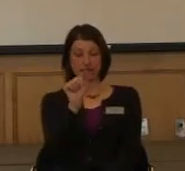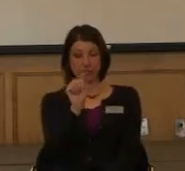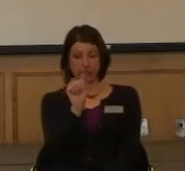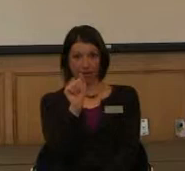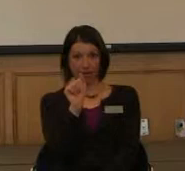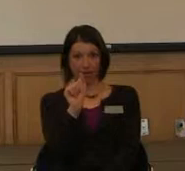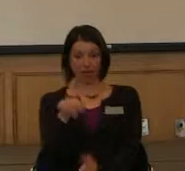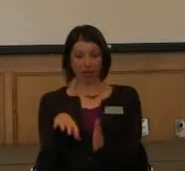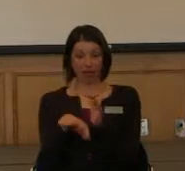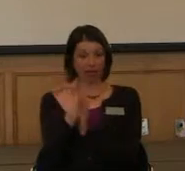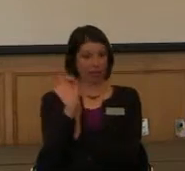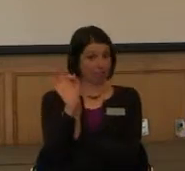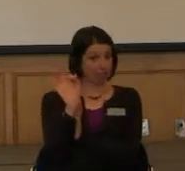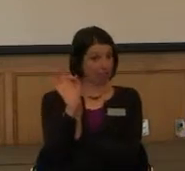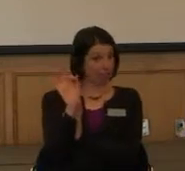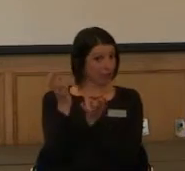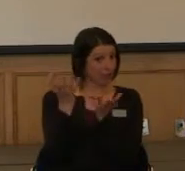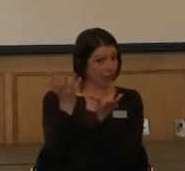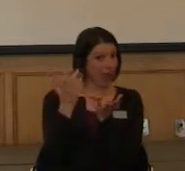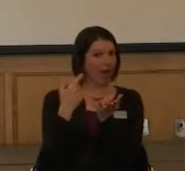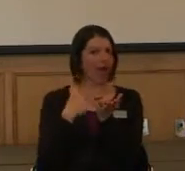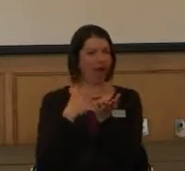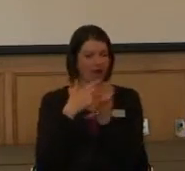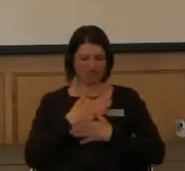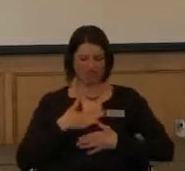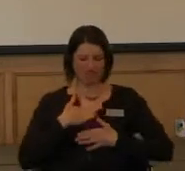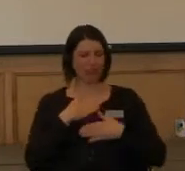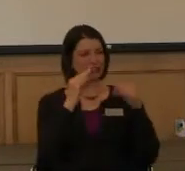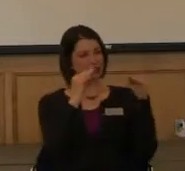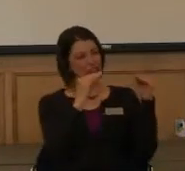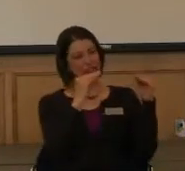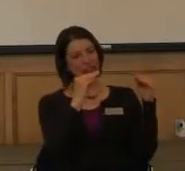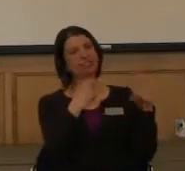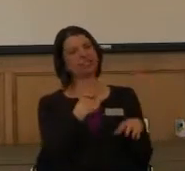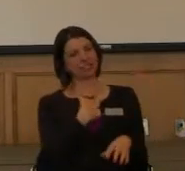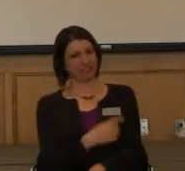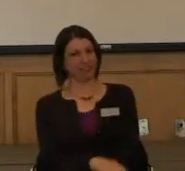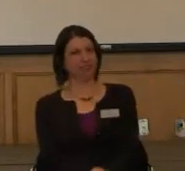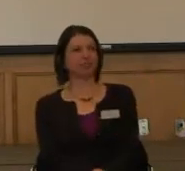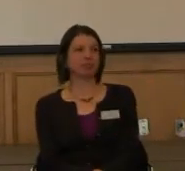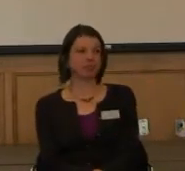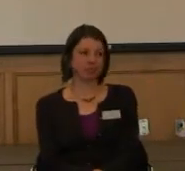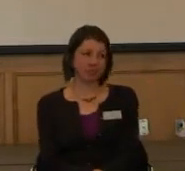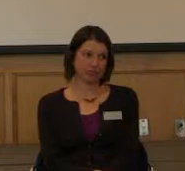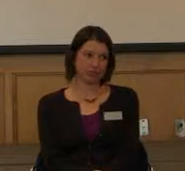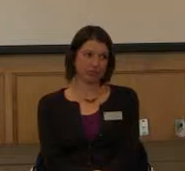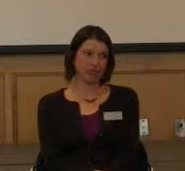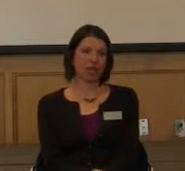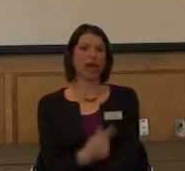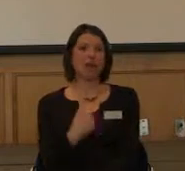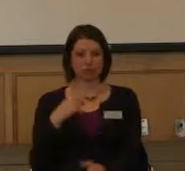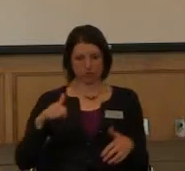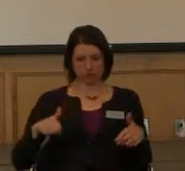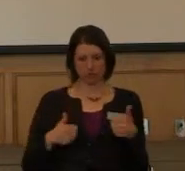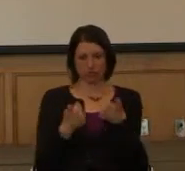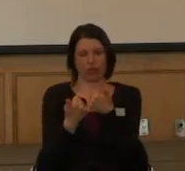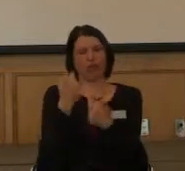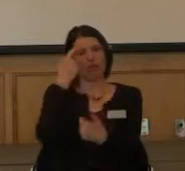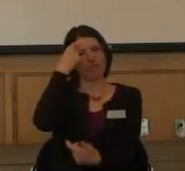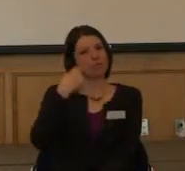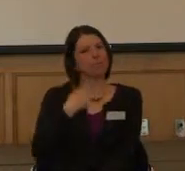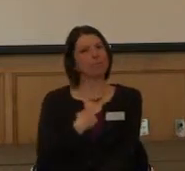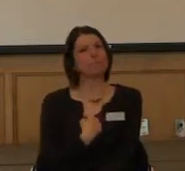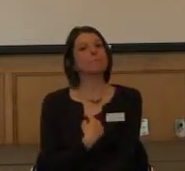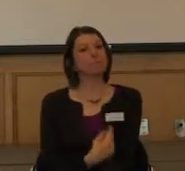discovered I actually kind of liked it. It was fun. And it was also very challenging for me